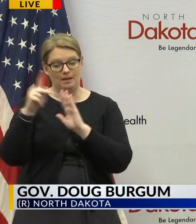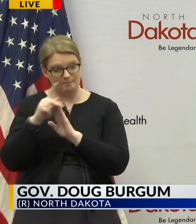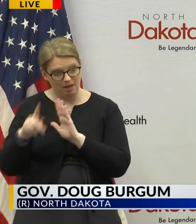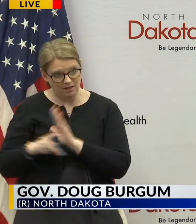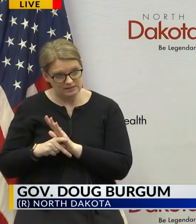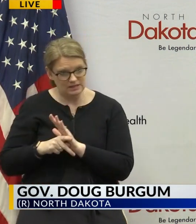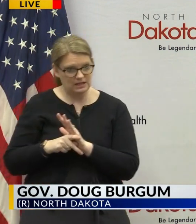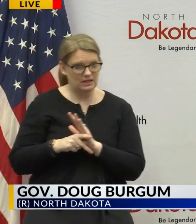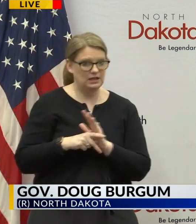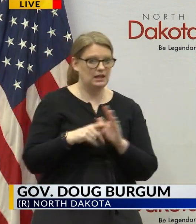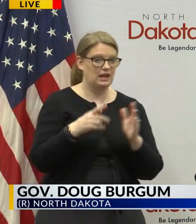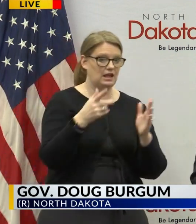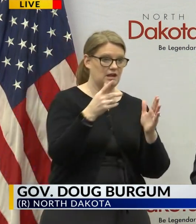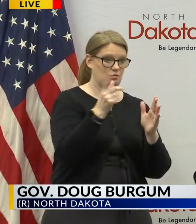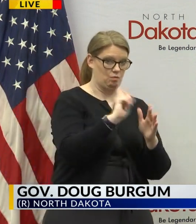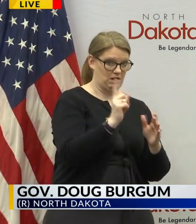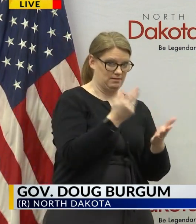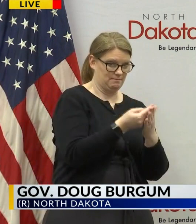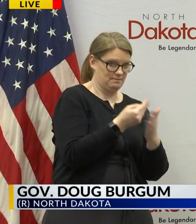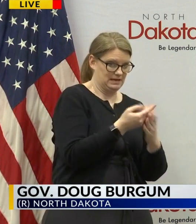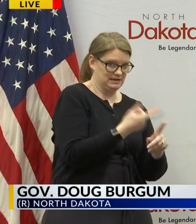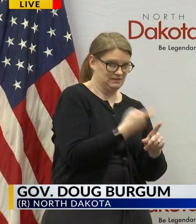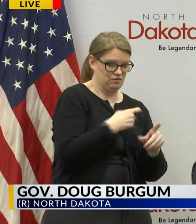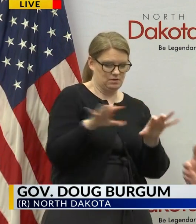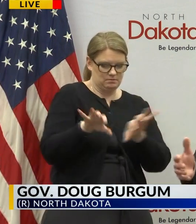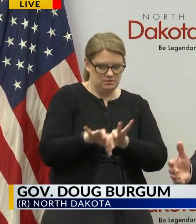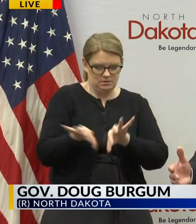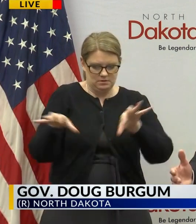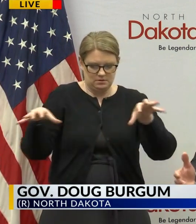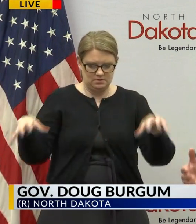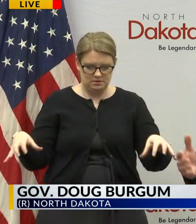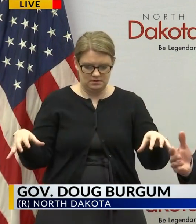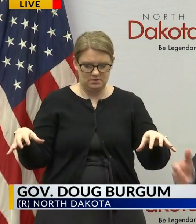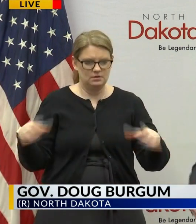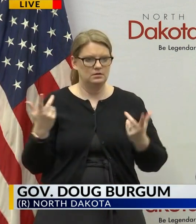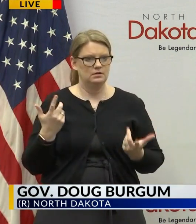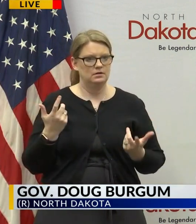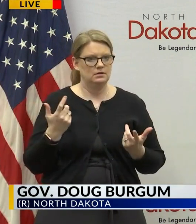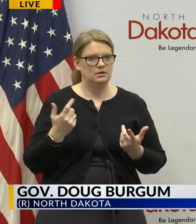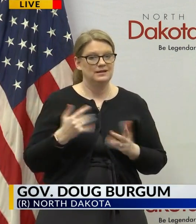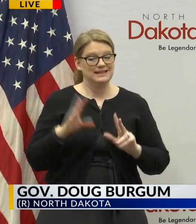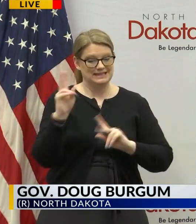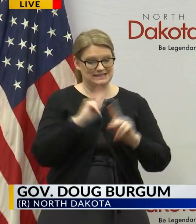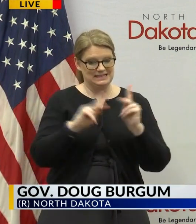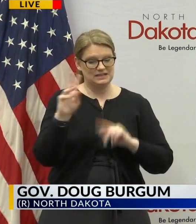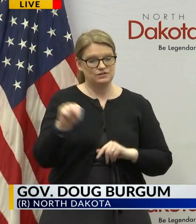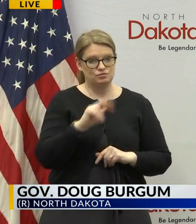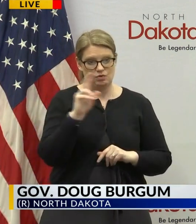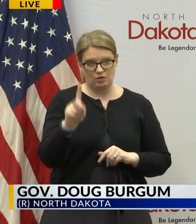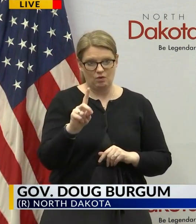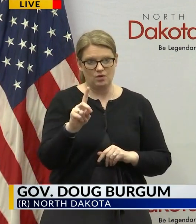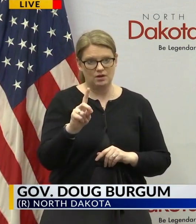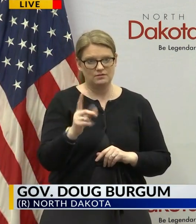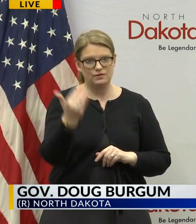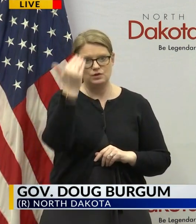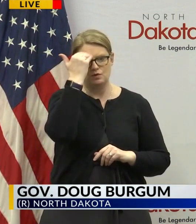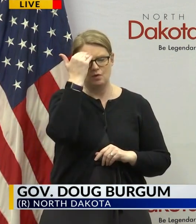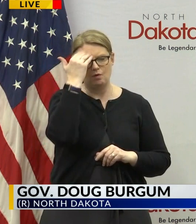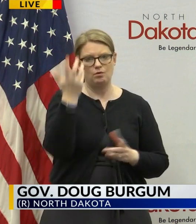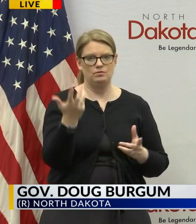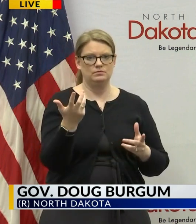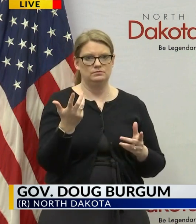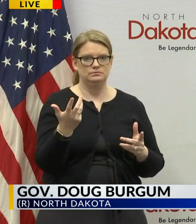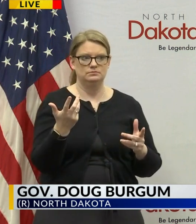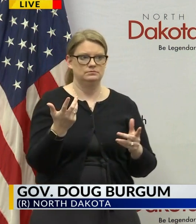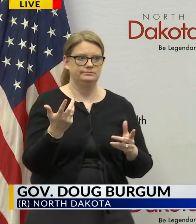the money may come because i think one of the one of the big buckets of money that uh the citizens of north dakota have come to know was this uh